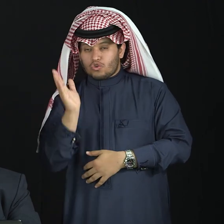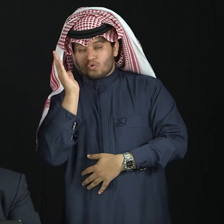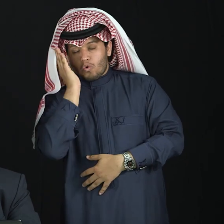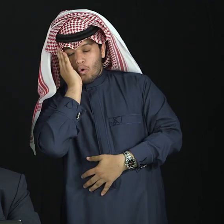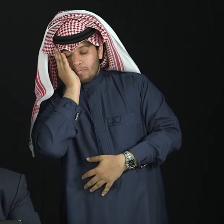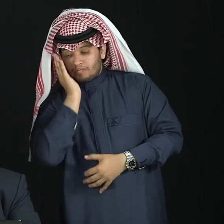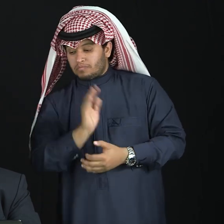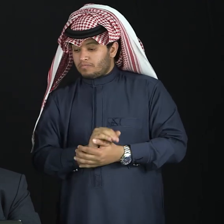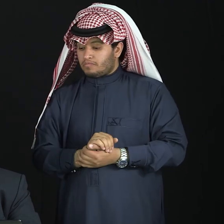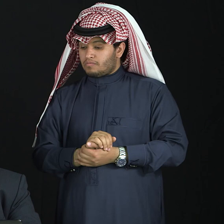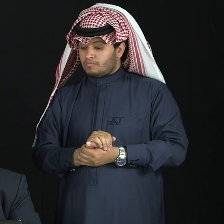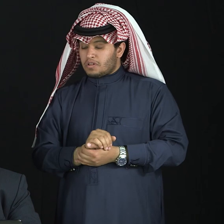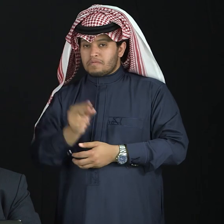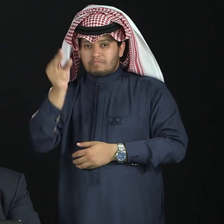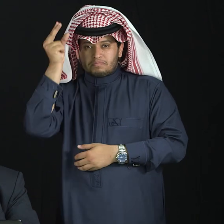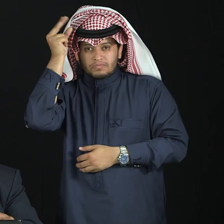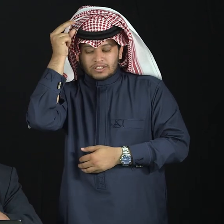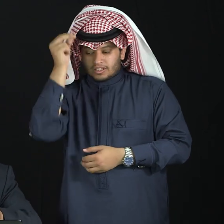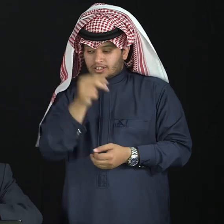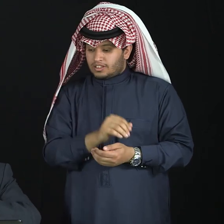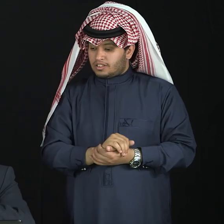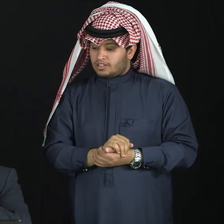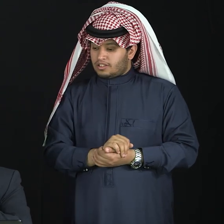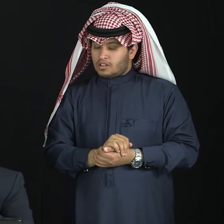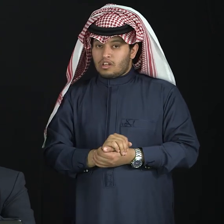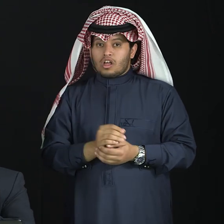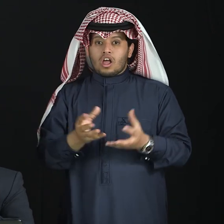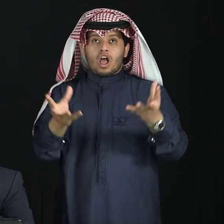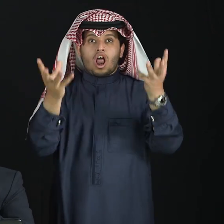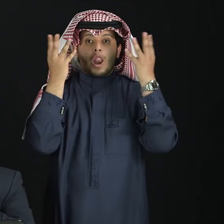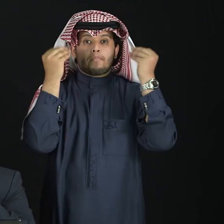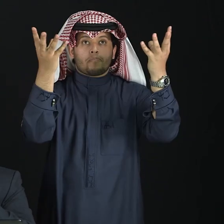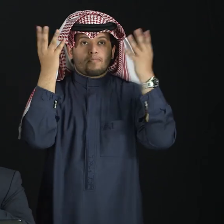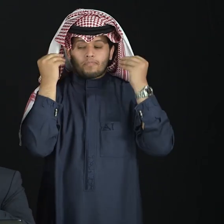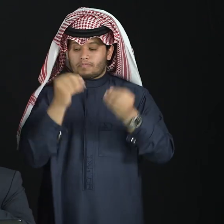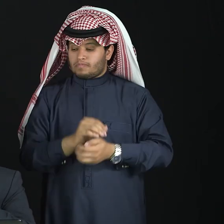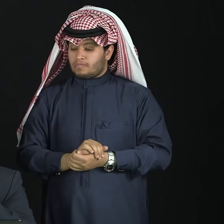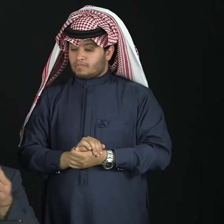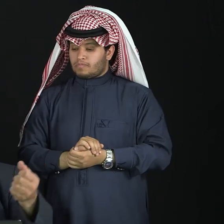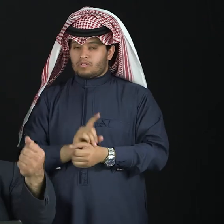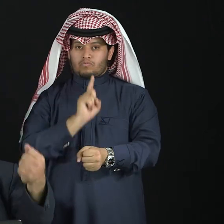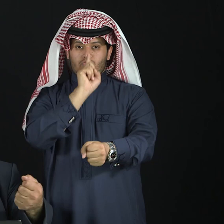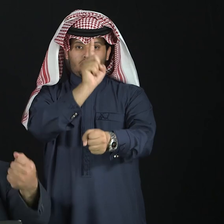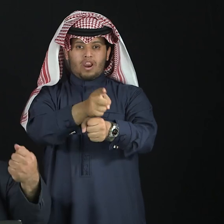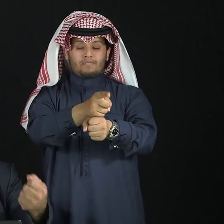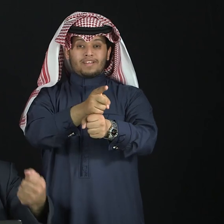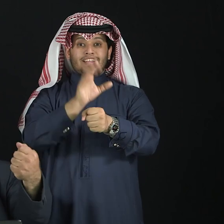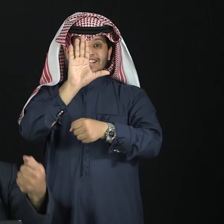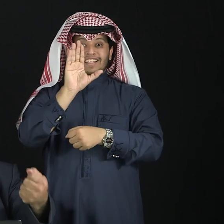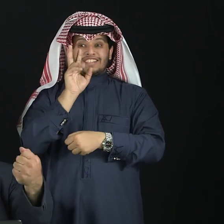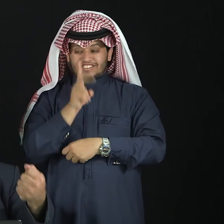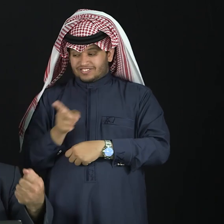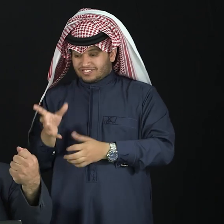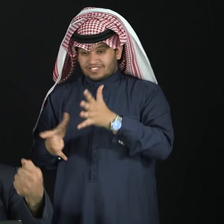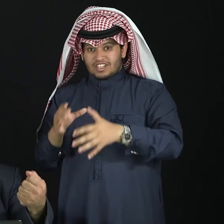signs, food signs, school signs. Of course, some of words are very simple, like, for example, car. You just, in fact, make